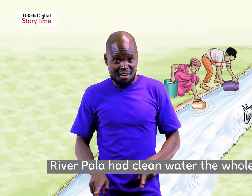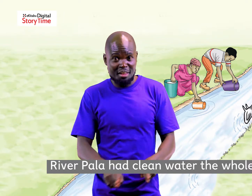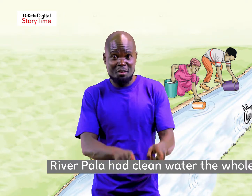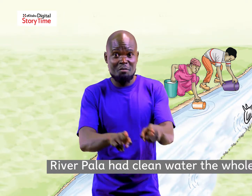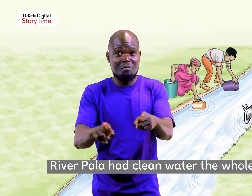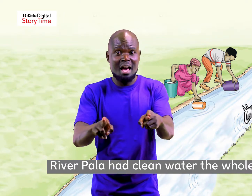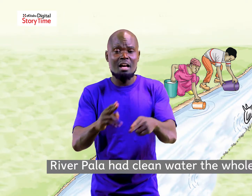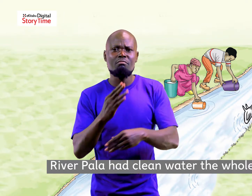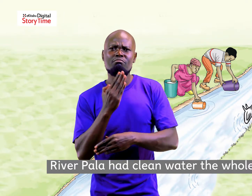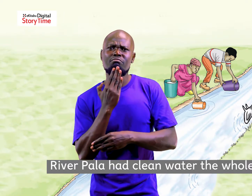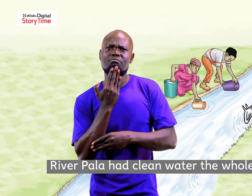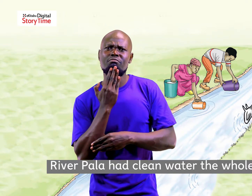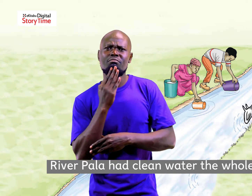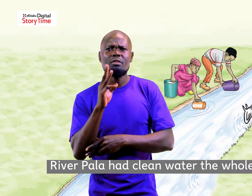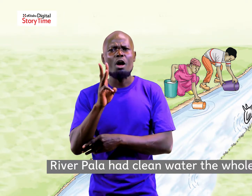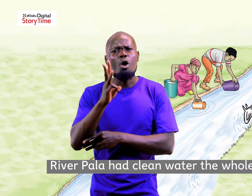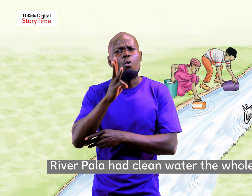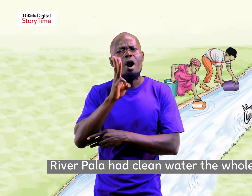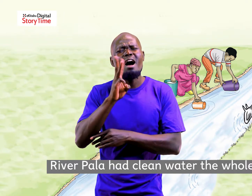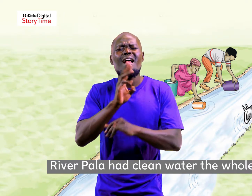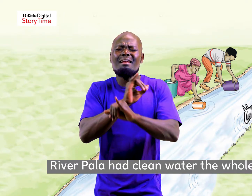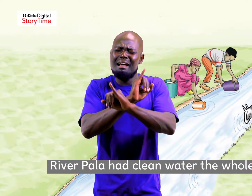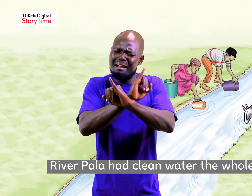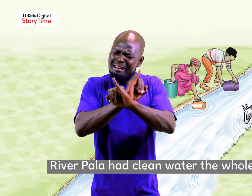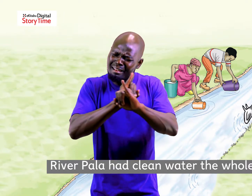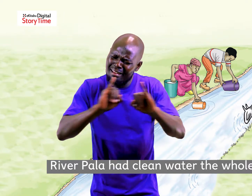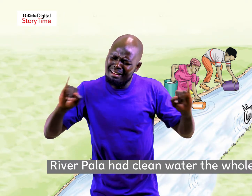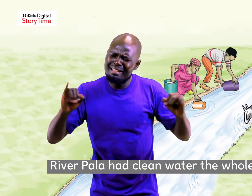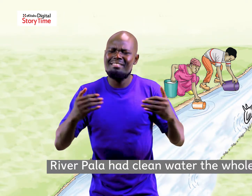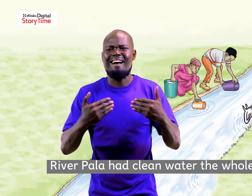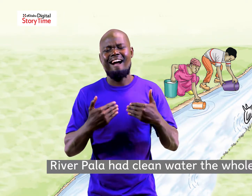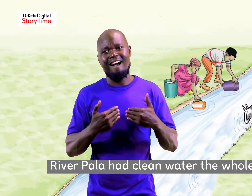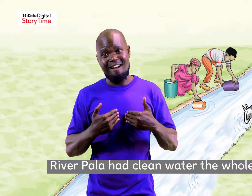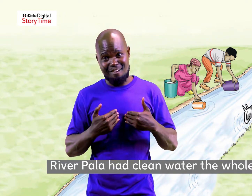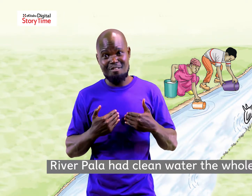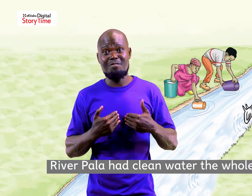river pala had clean water the whole year